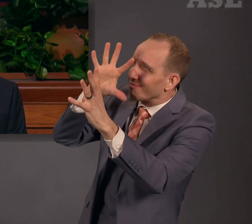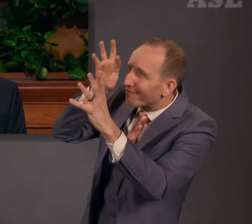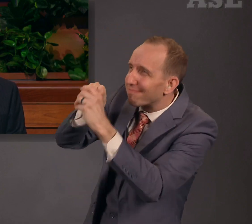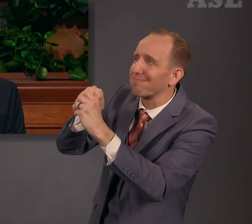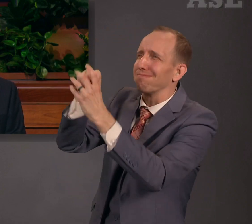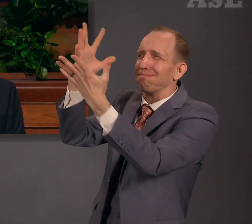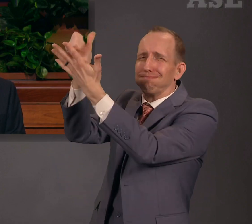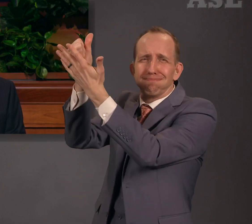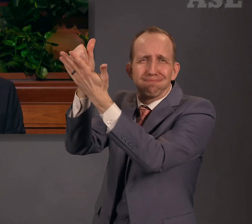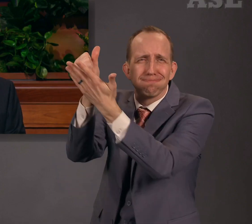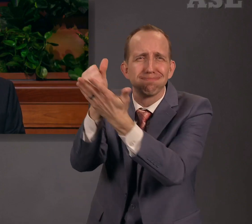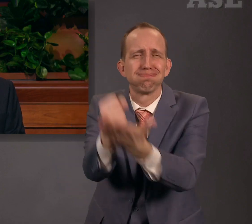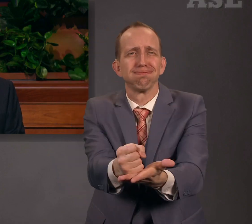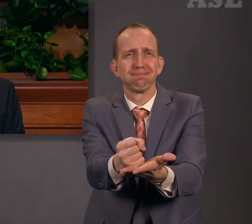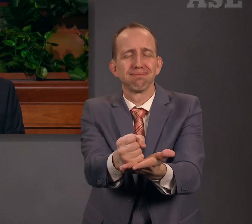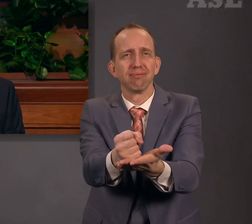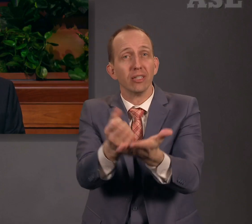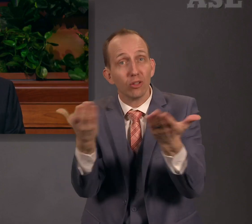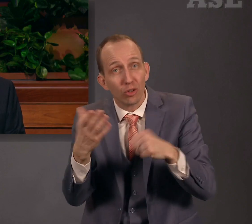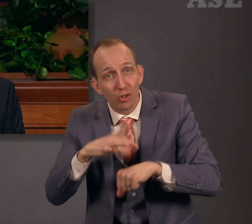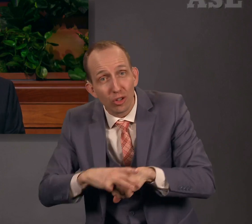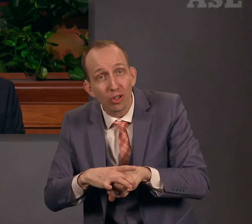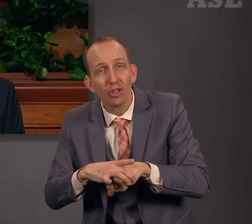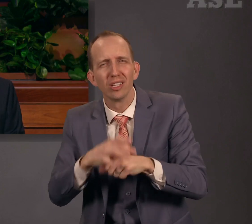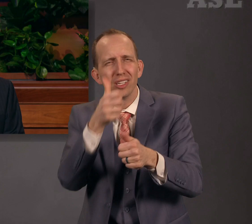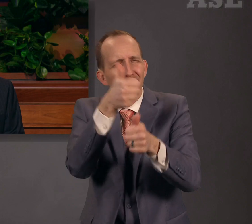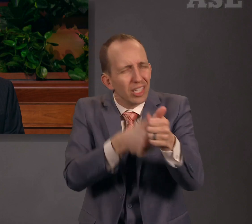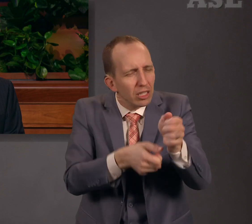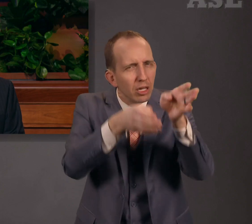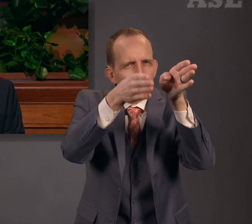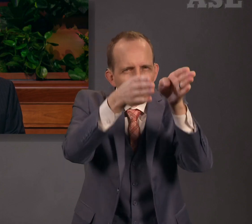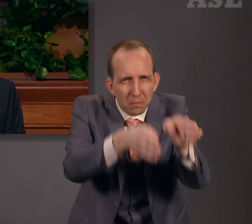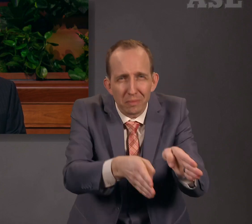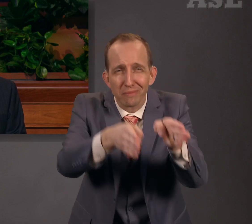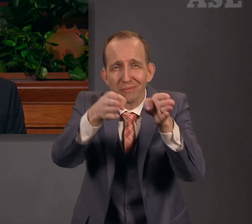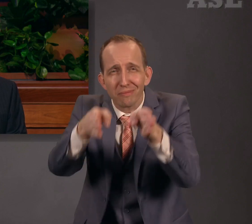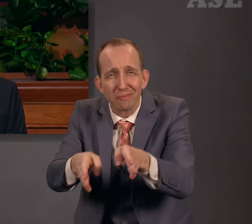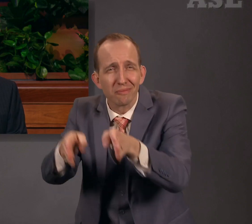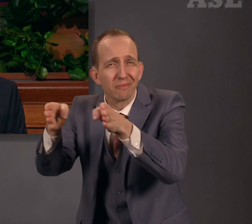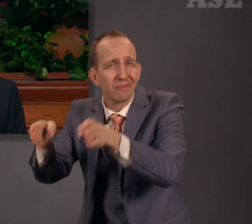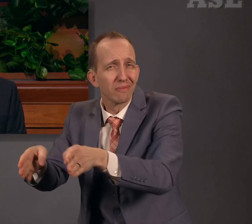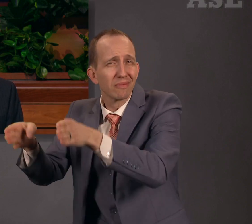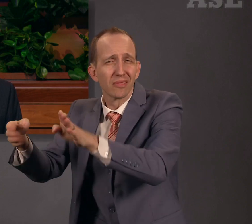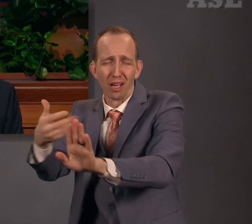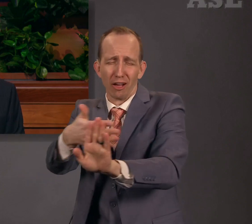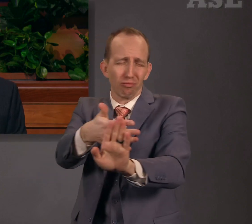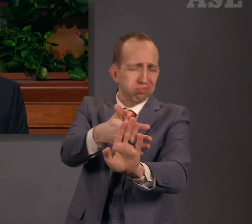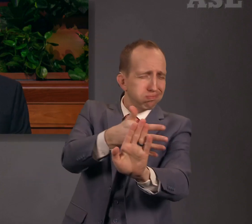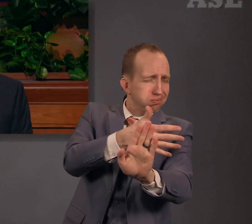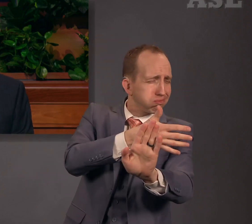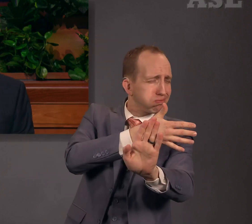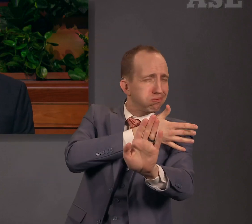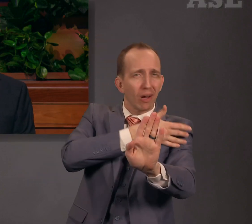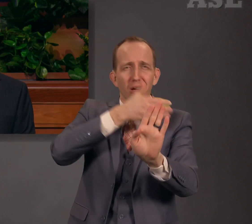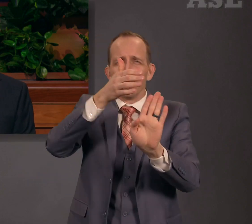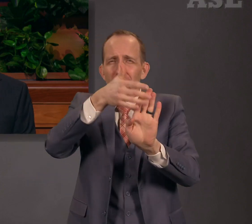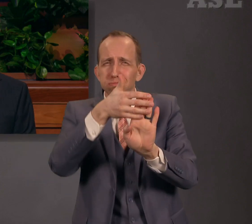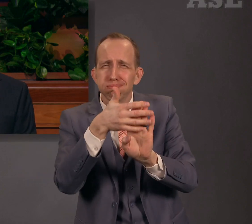and mercy every single person who now lives, who has ever lived, and who will yet live upon the